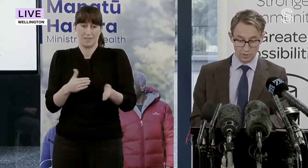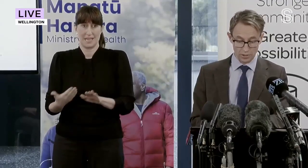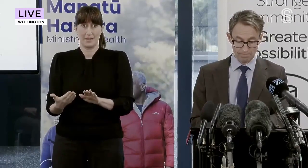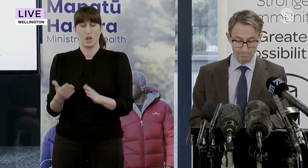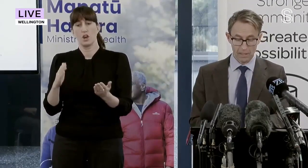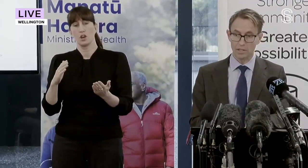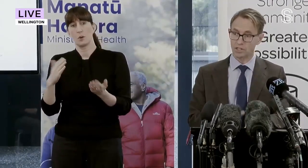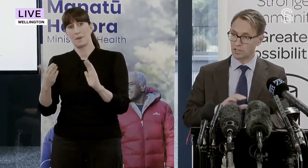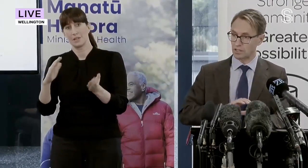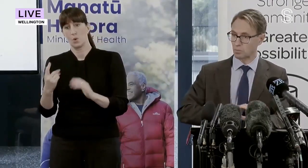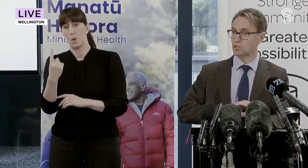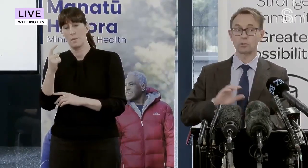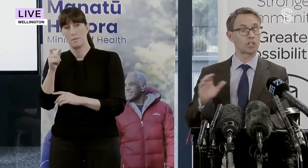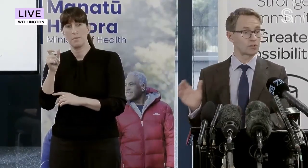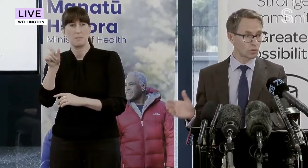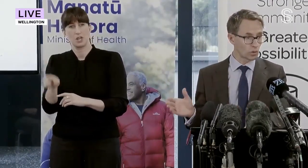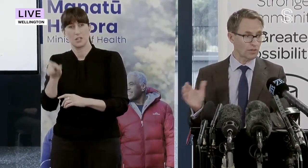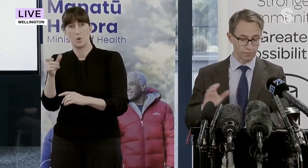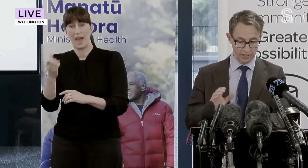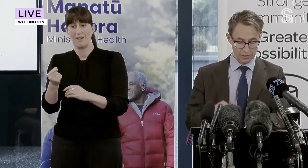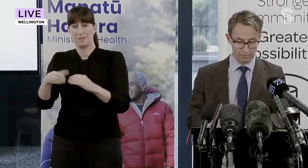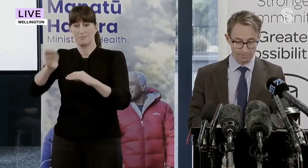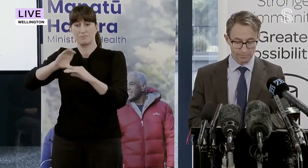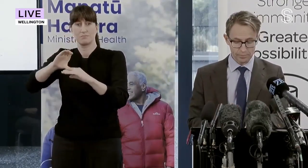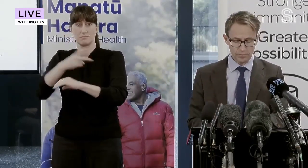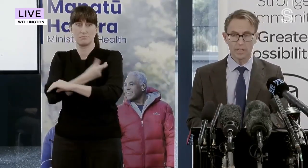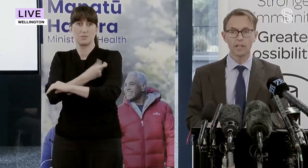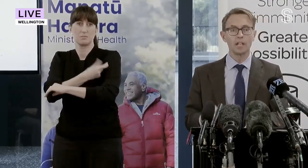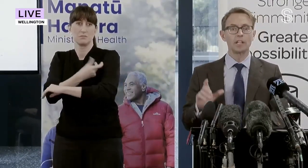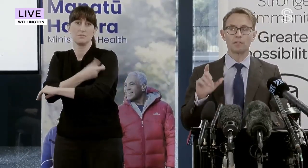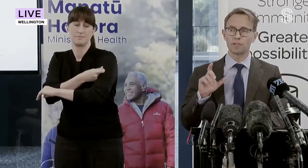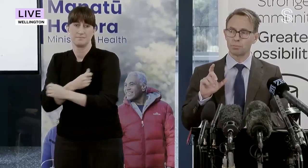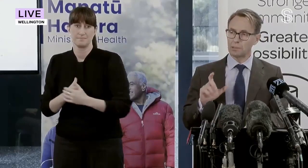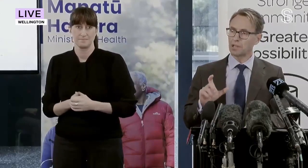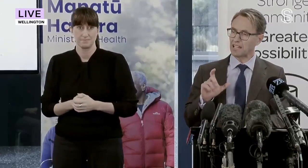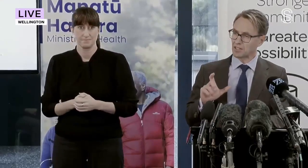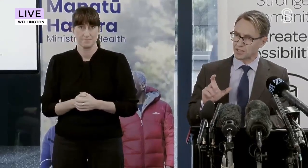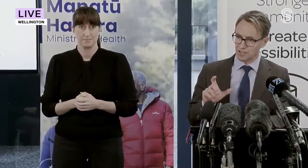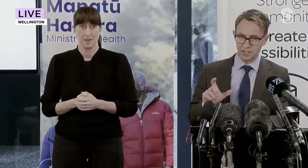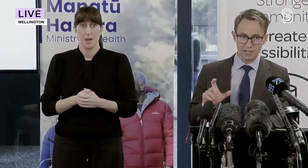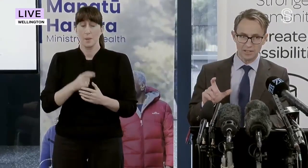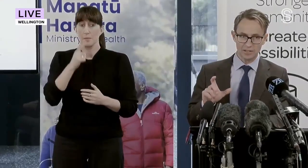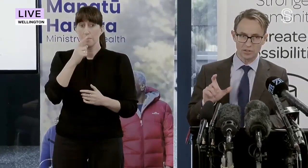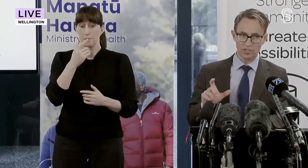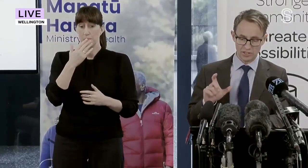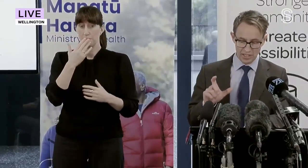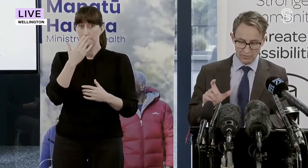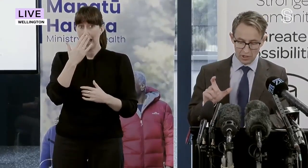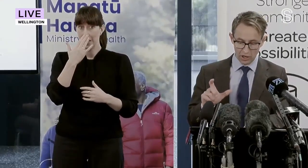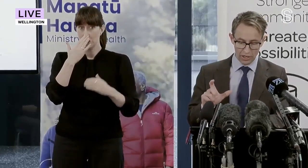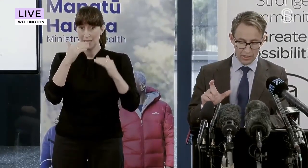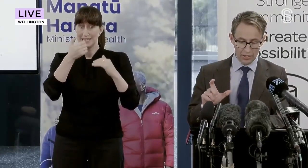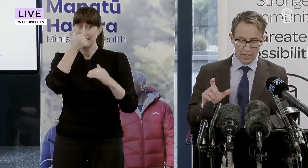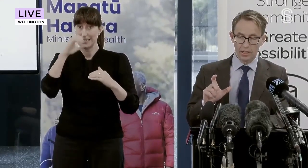booster dose. That's once you adjust for all other factors. Now, for people under 60, this risk is